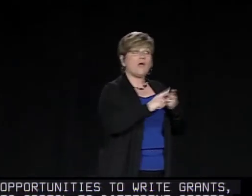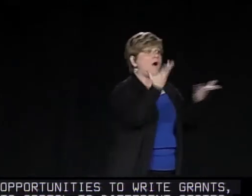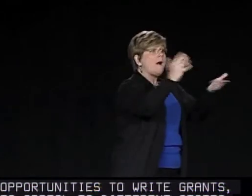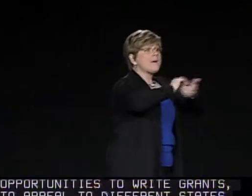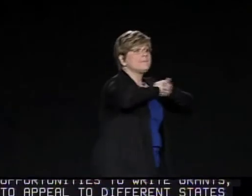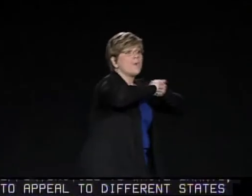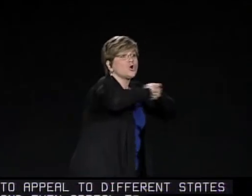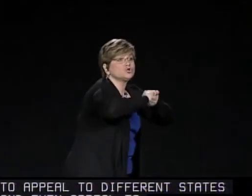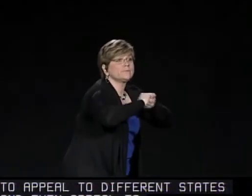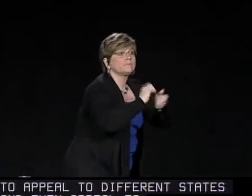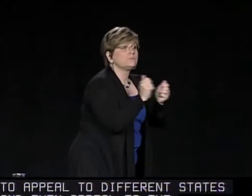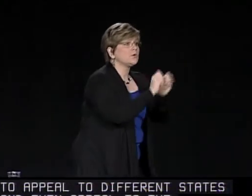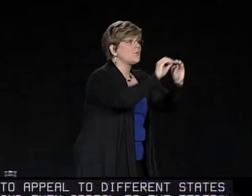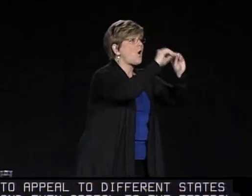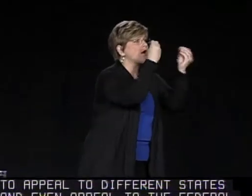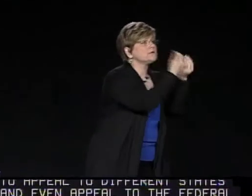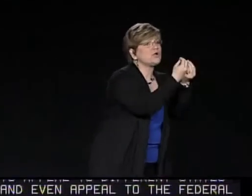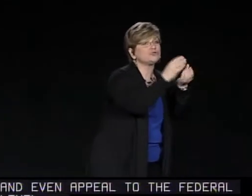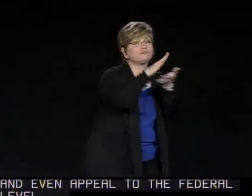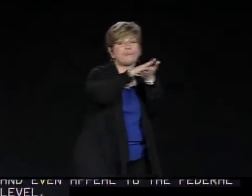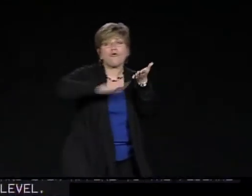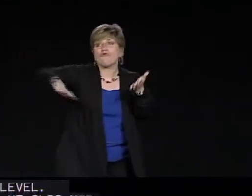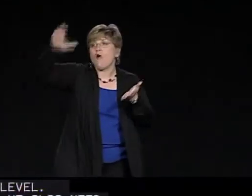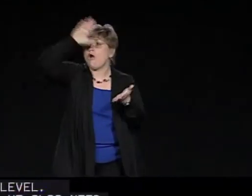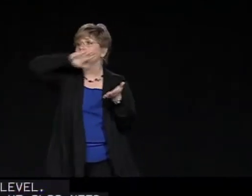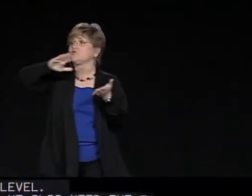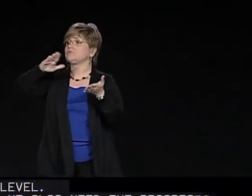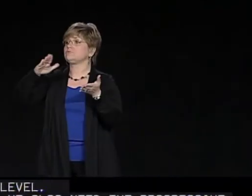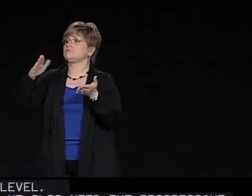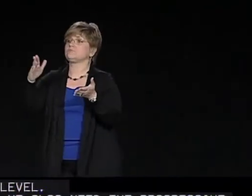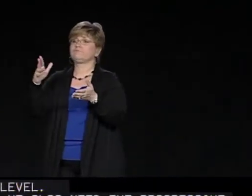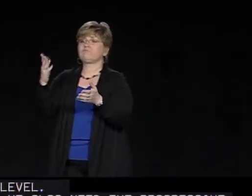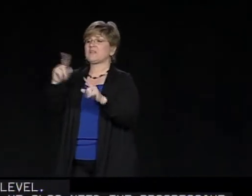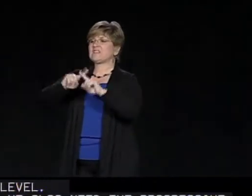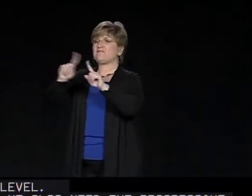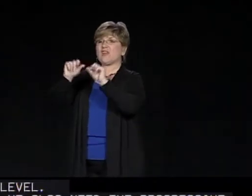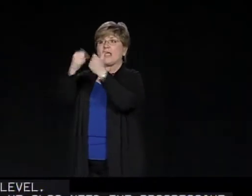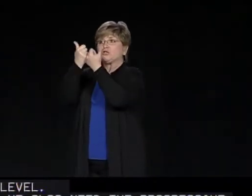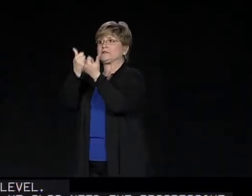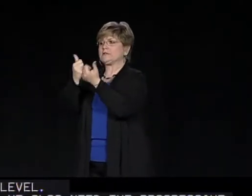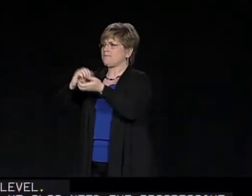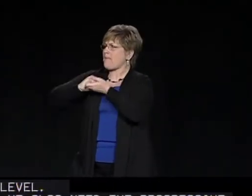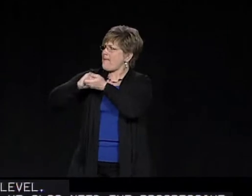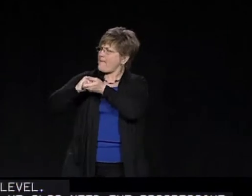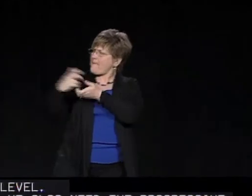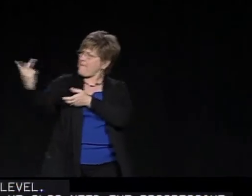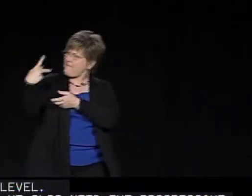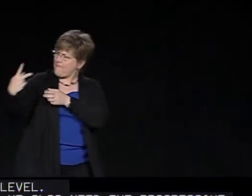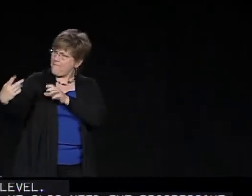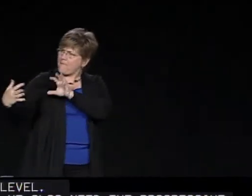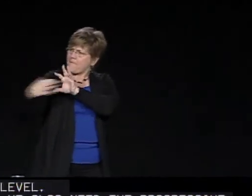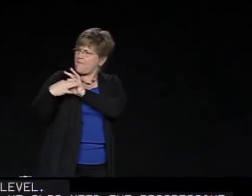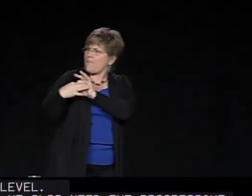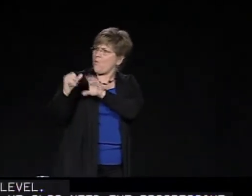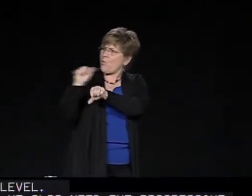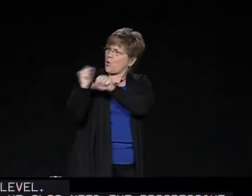We also need the progressive advocacy different programs within NAD. Partnering with different